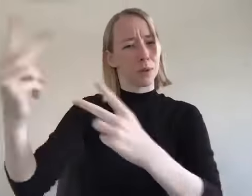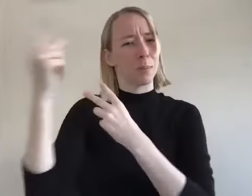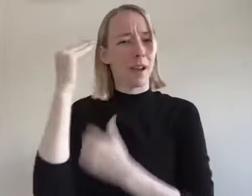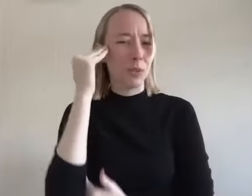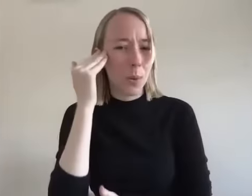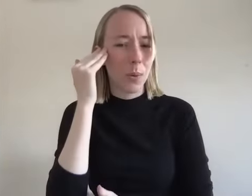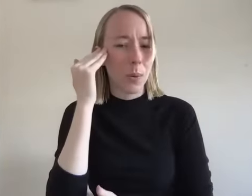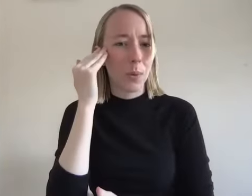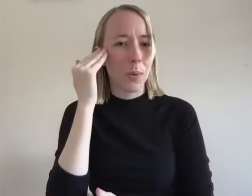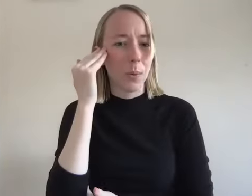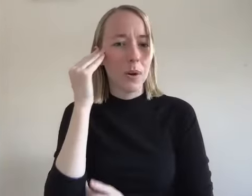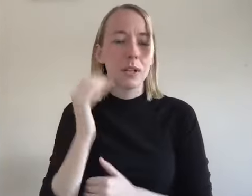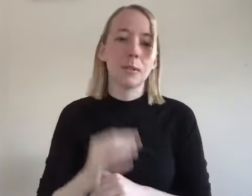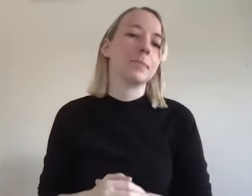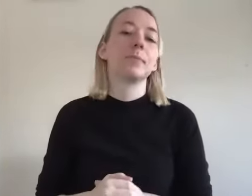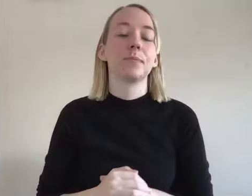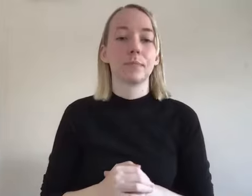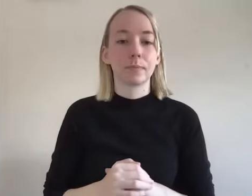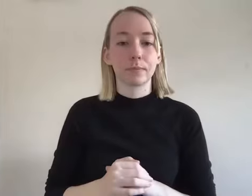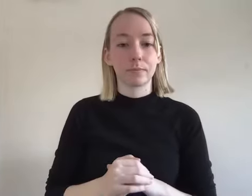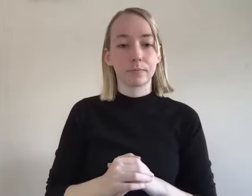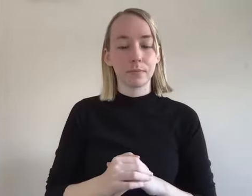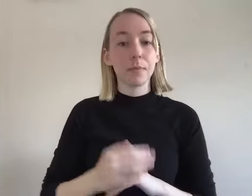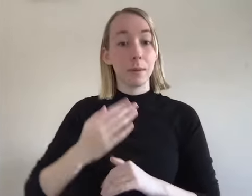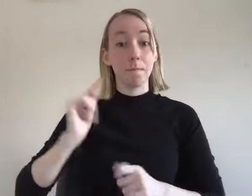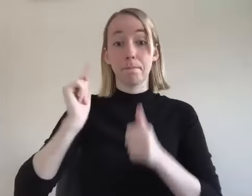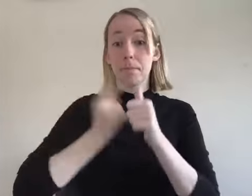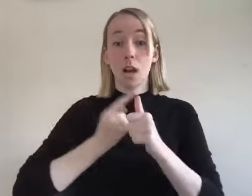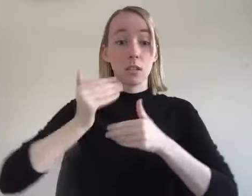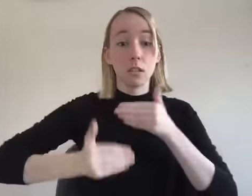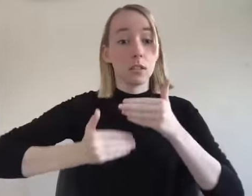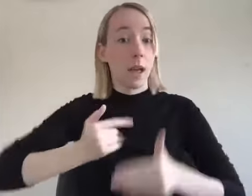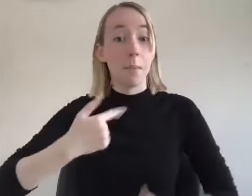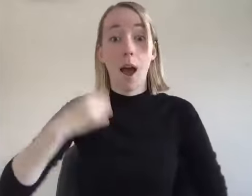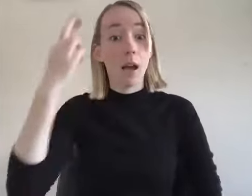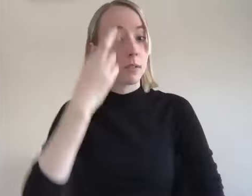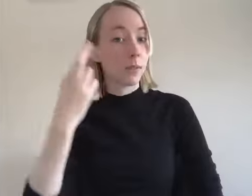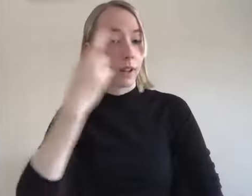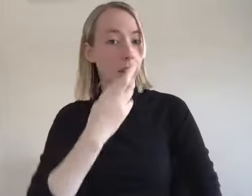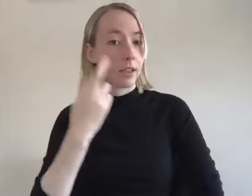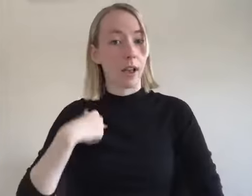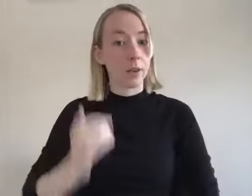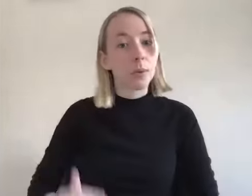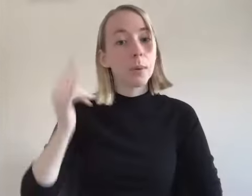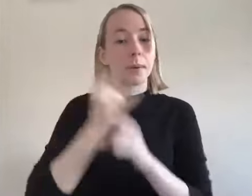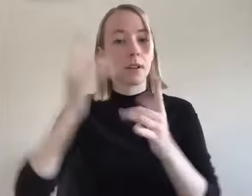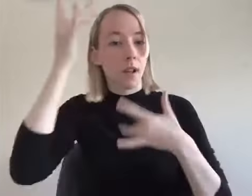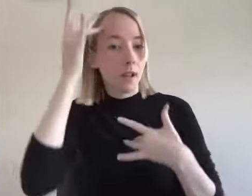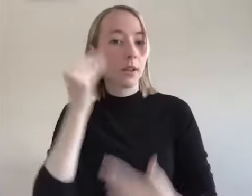nick mentions like like awareness is like the first step to me realizing like you know the the things